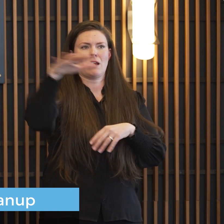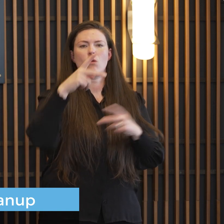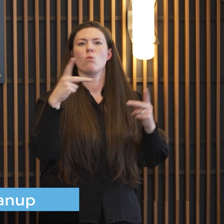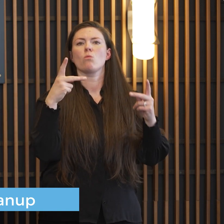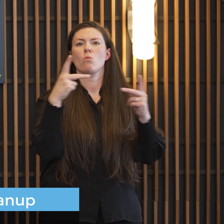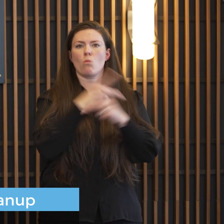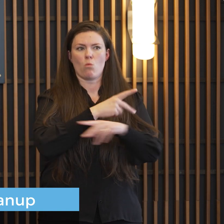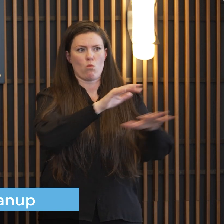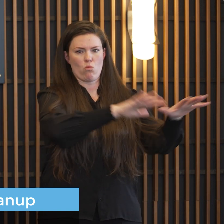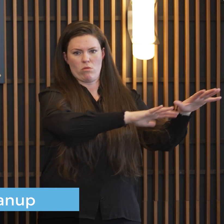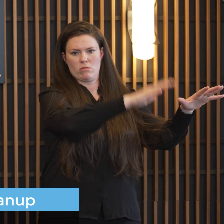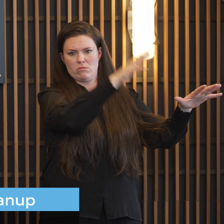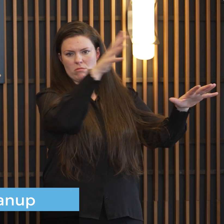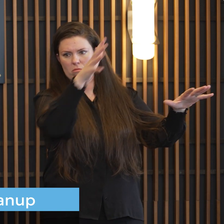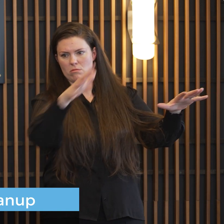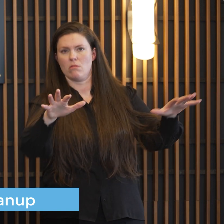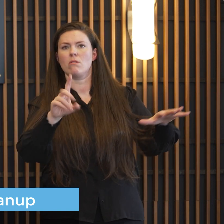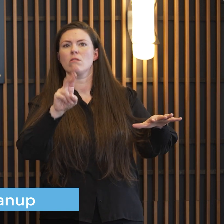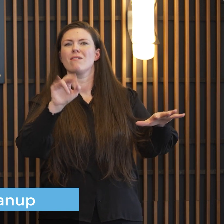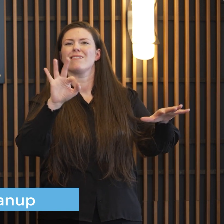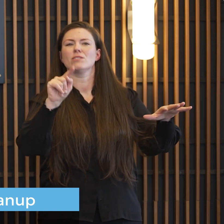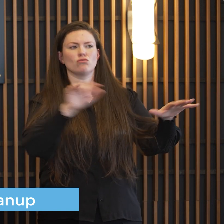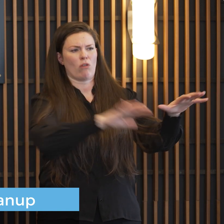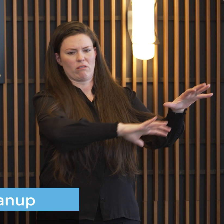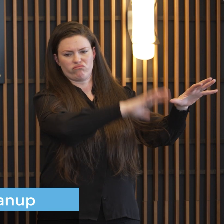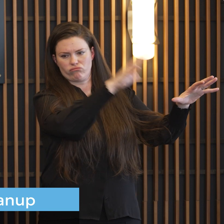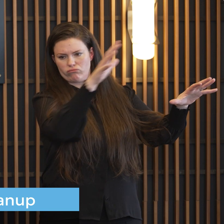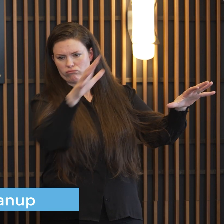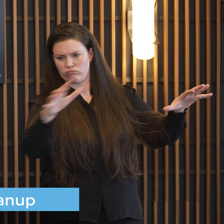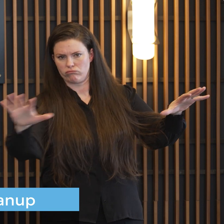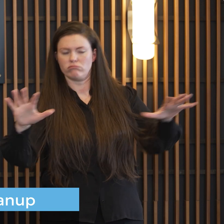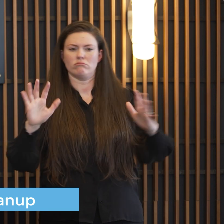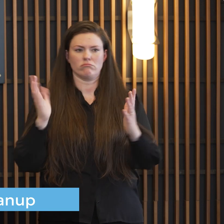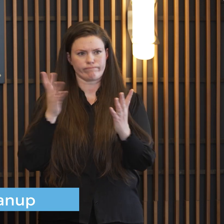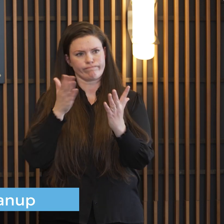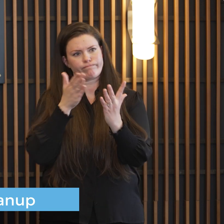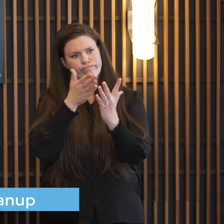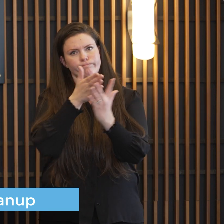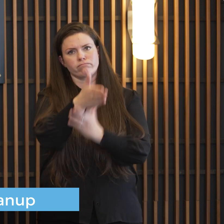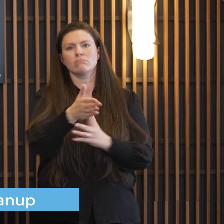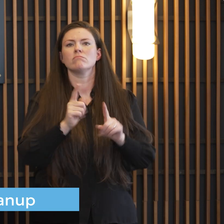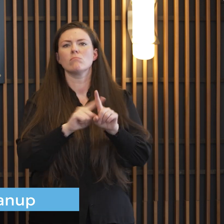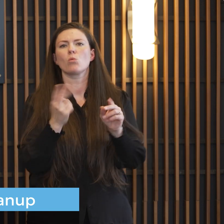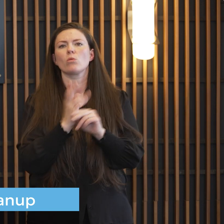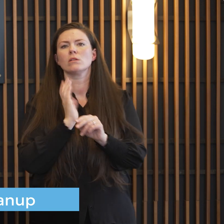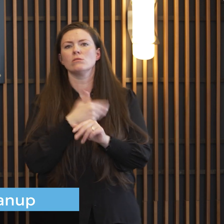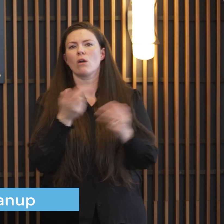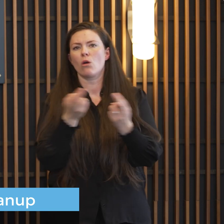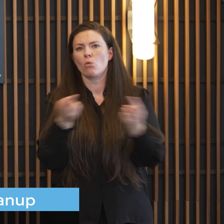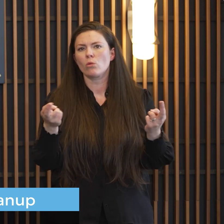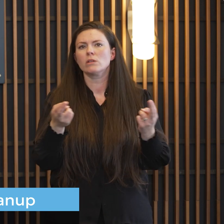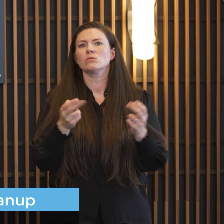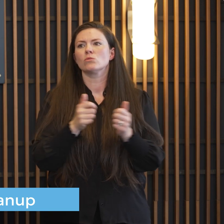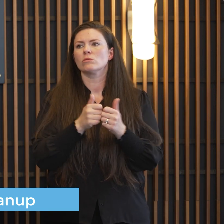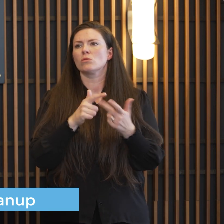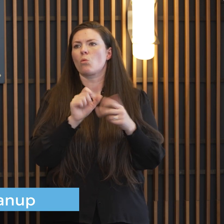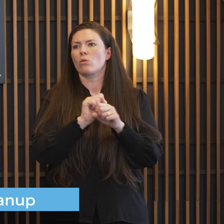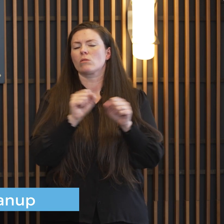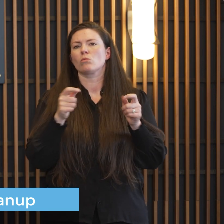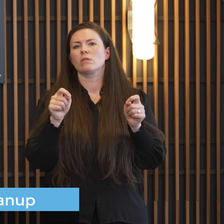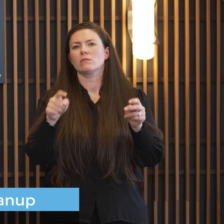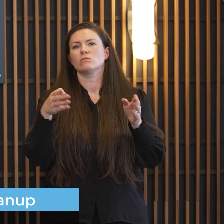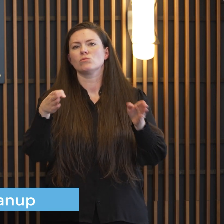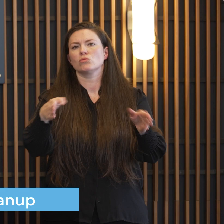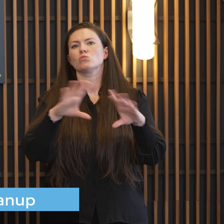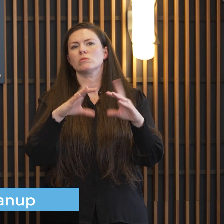things where where we've gotten through there but but again we've worked uh with the additional resources we've had and and with the street department to uh